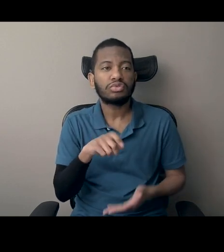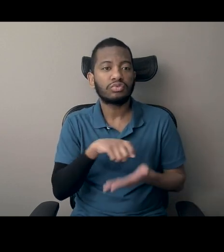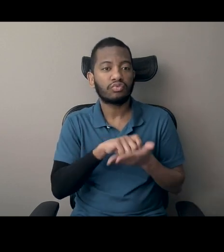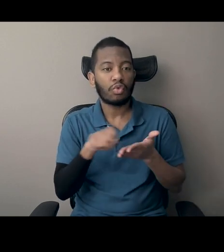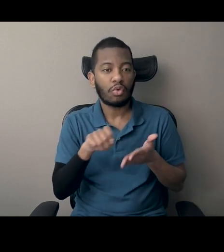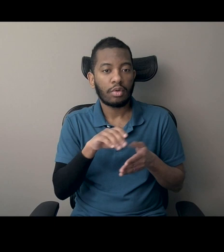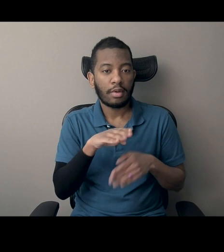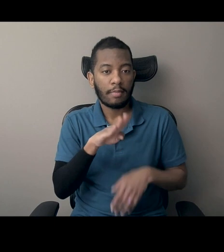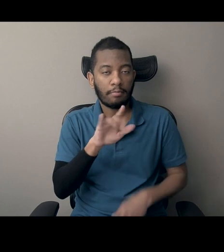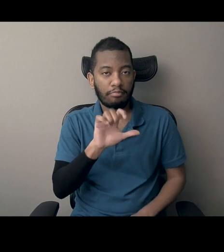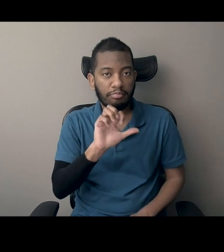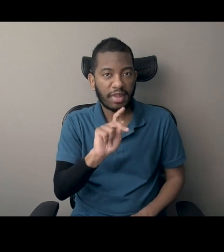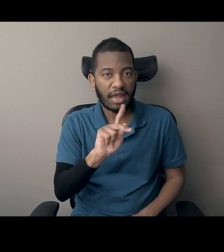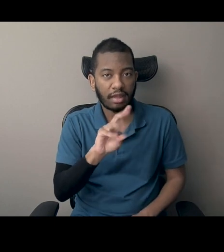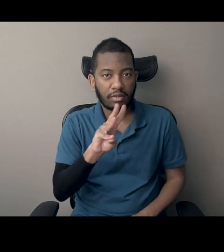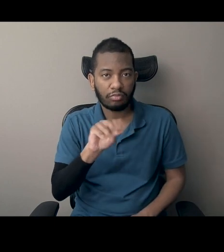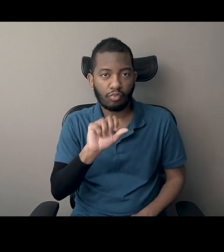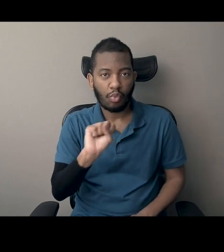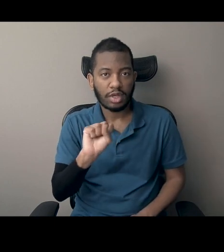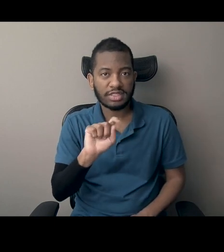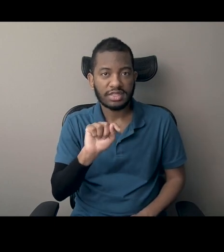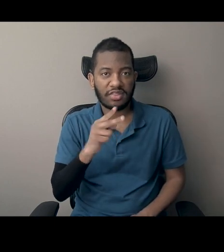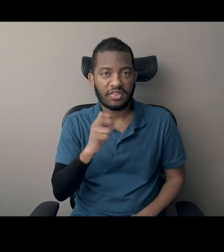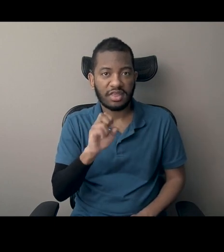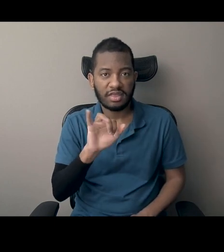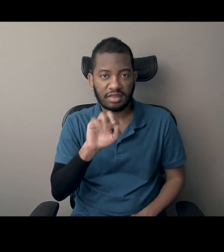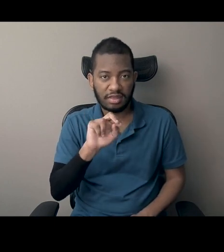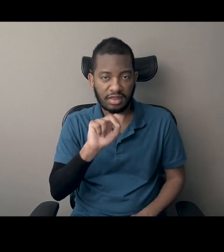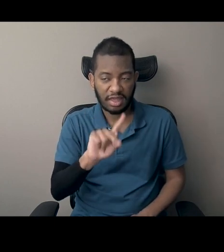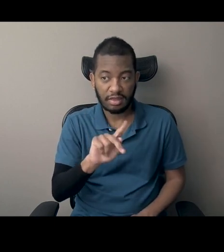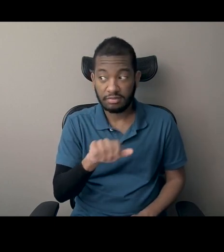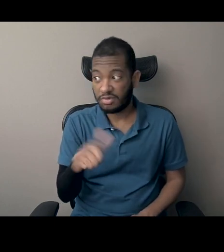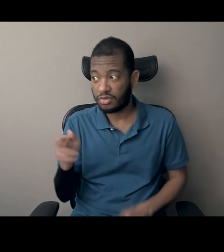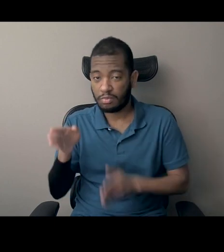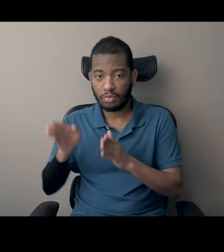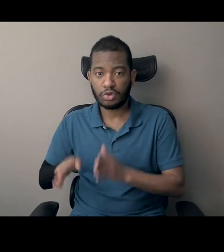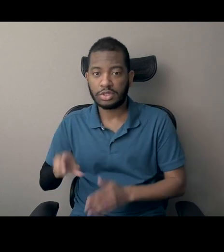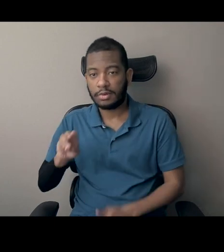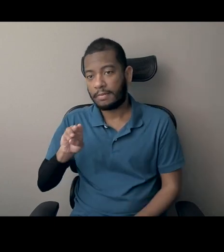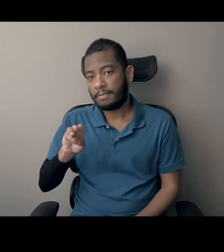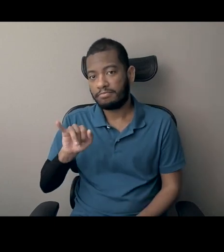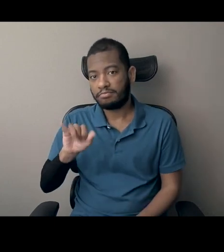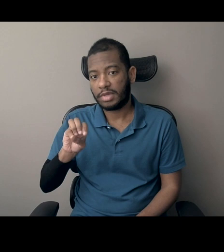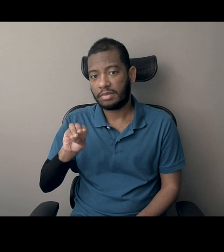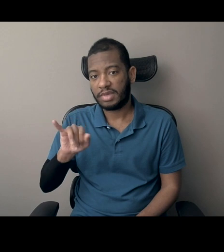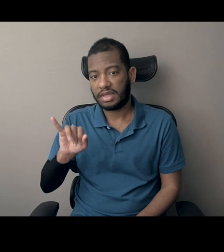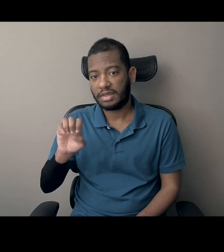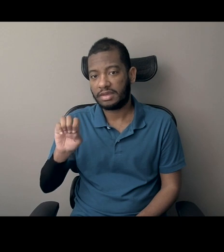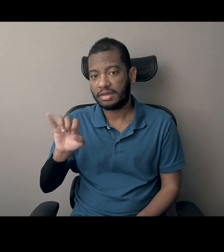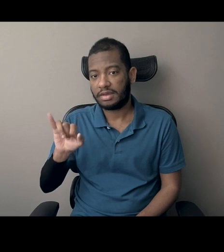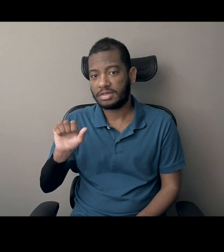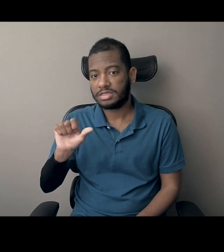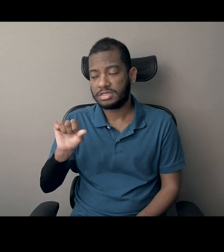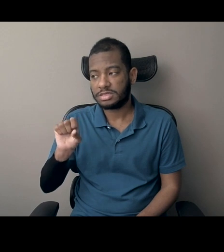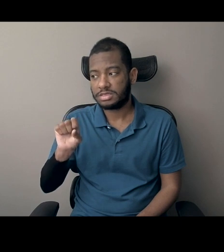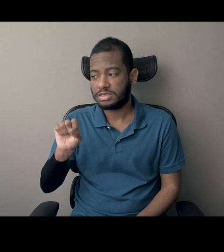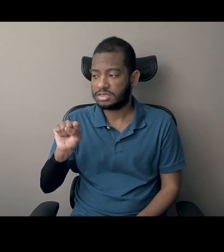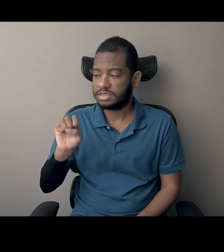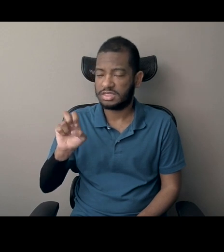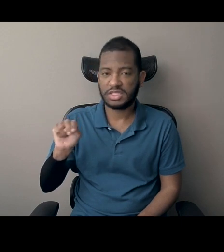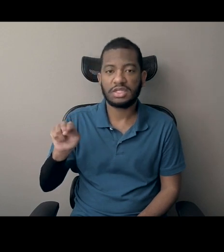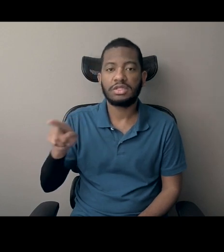Ink. She'll be in conversation with Mimi Eisen, who is a co-author of Erasing the Black Freedom Struggle, as a